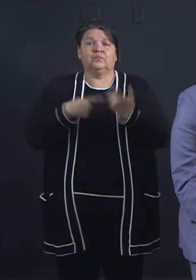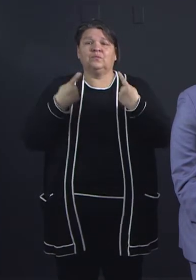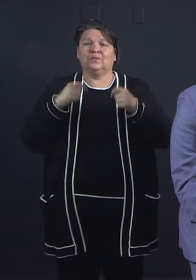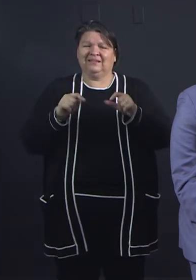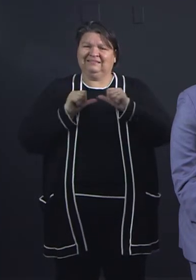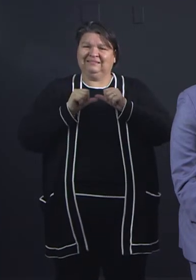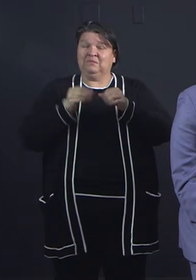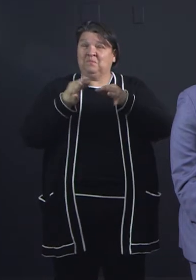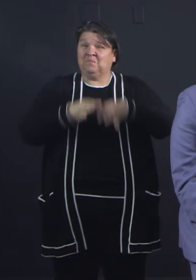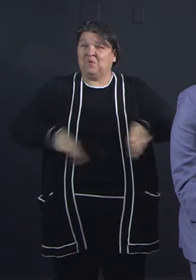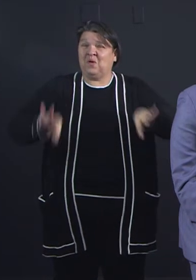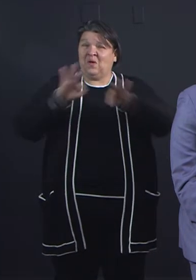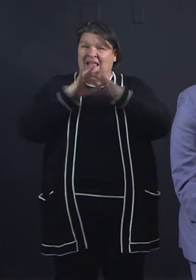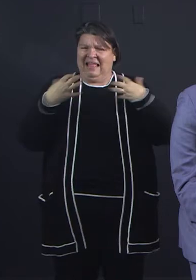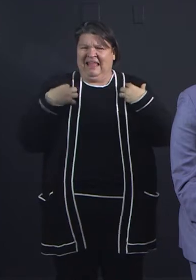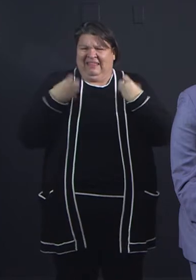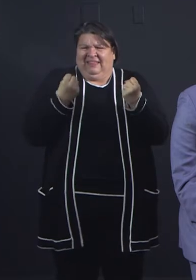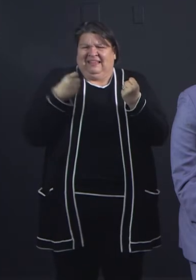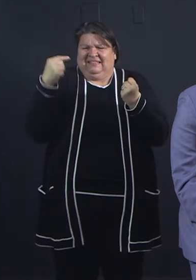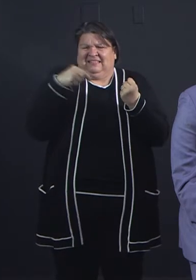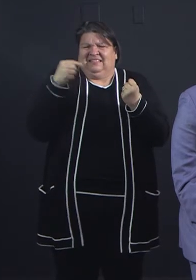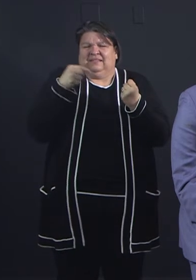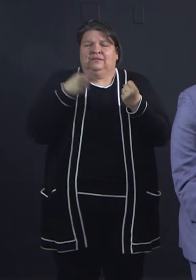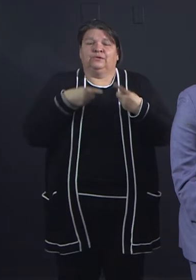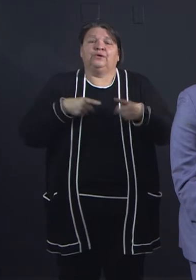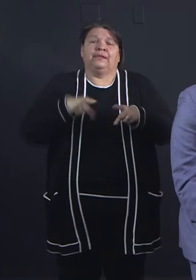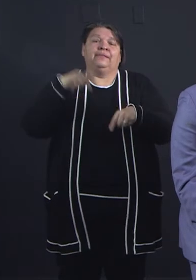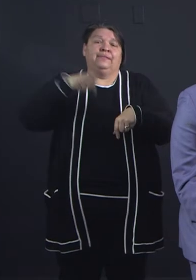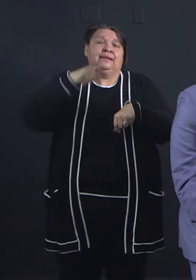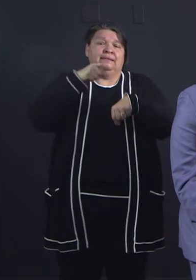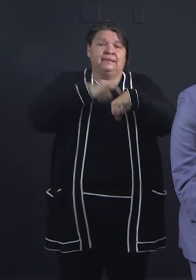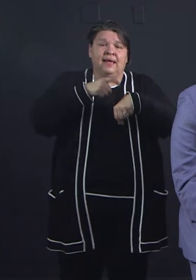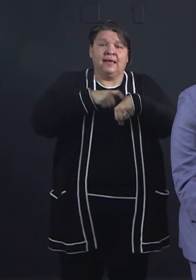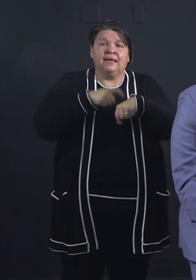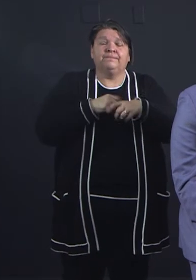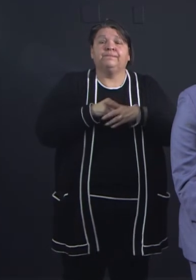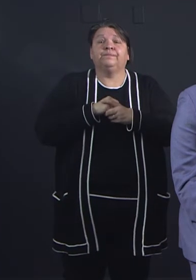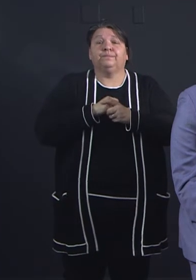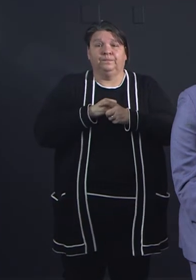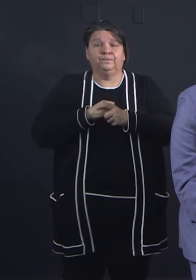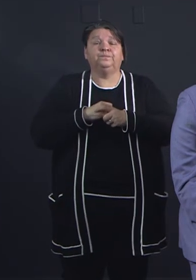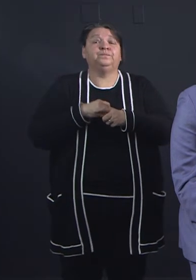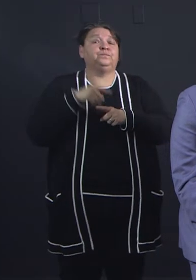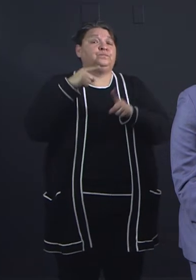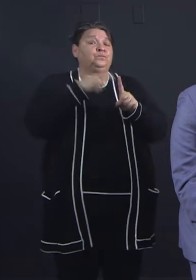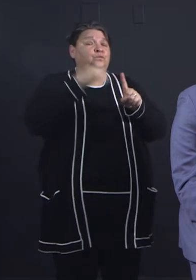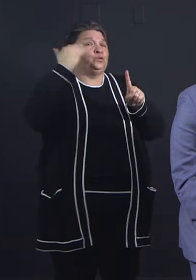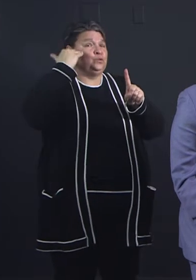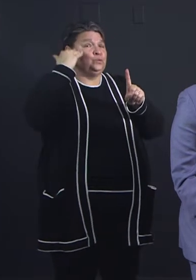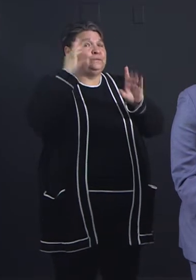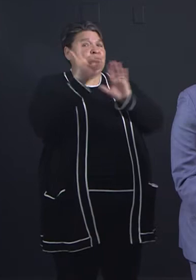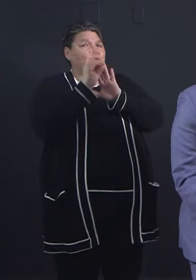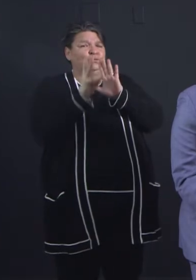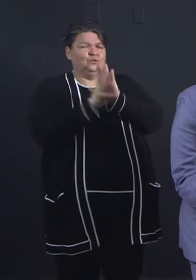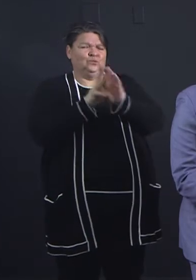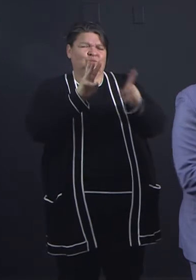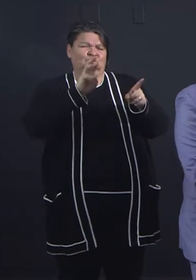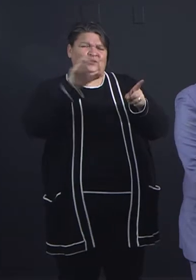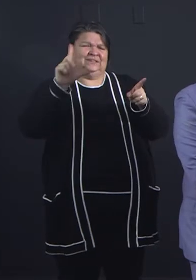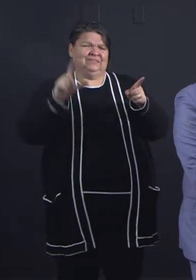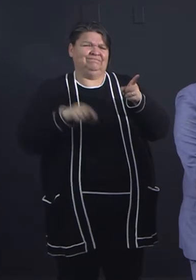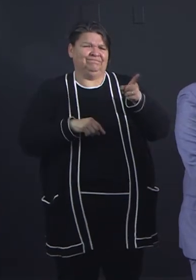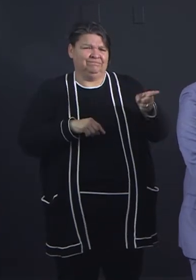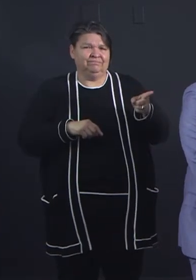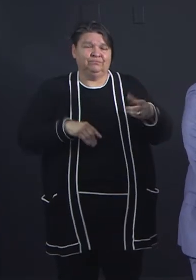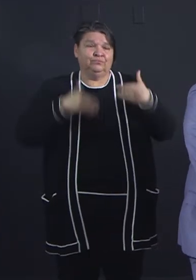will unite and come together. Kent, you've been here five years now, and you know this community well. Absolutely. So I know, I'll start in right in with